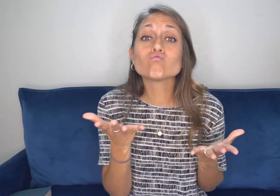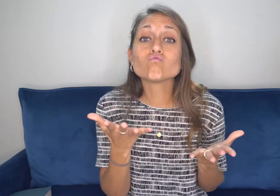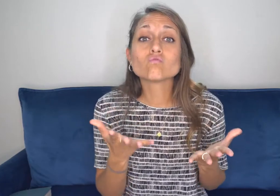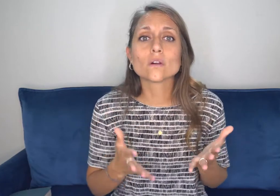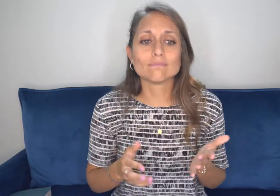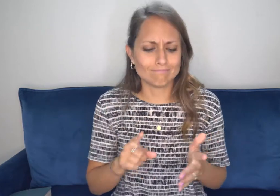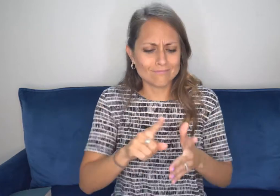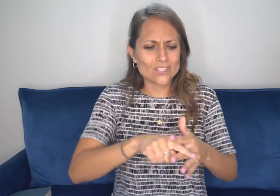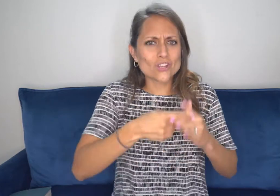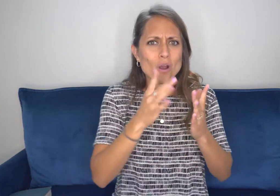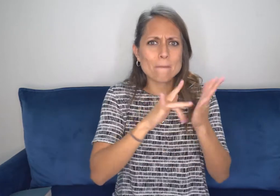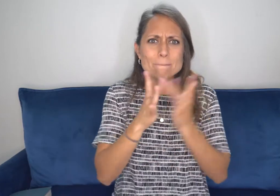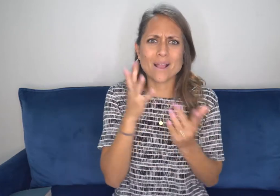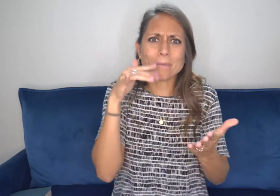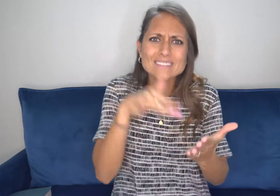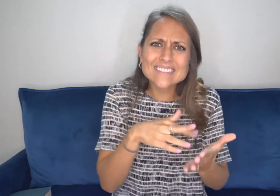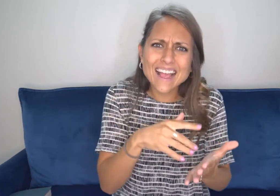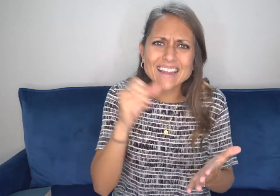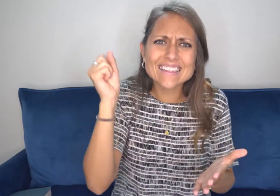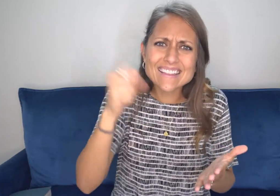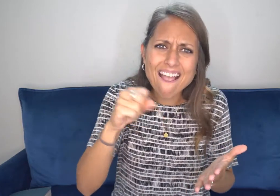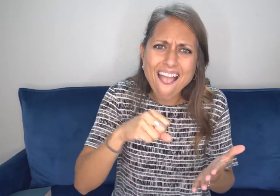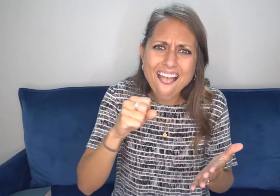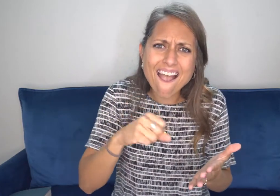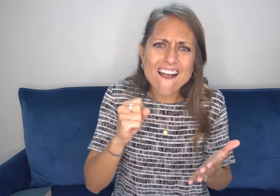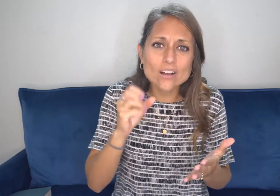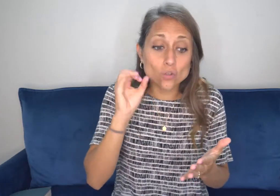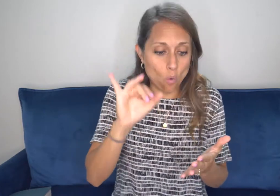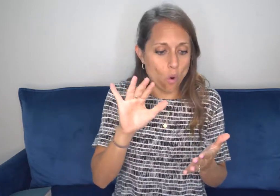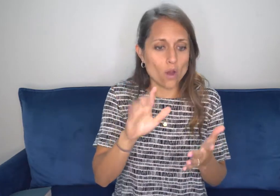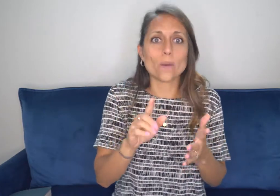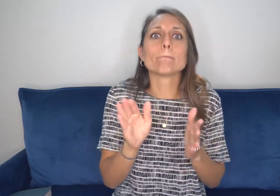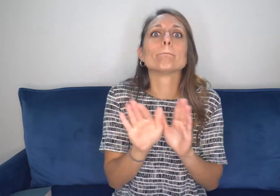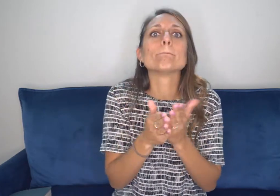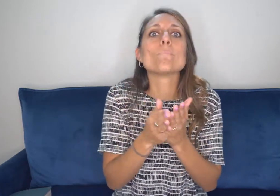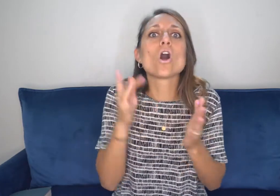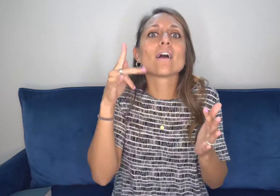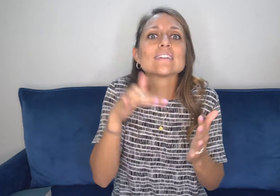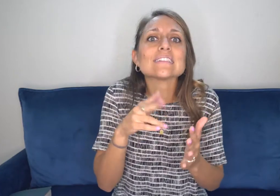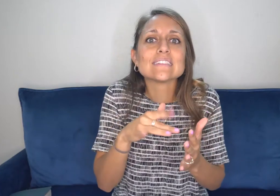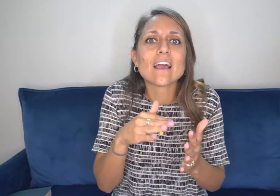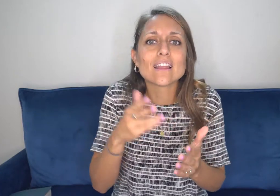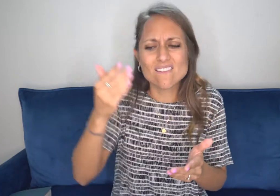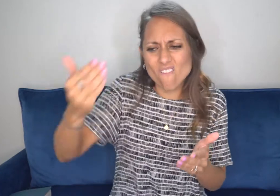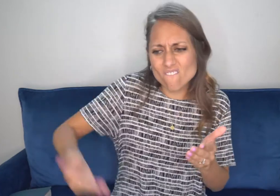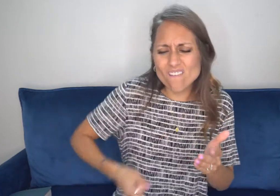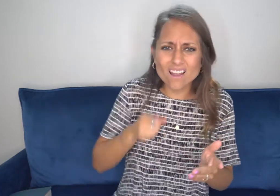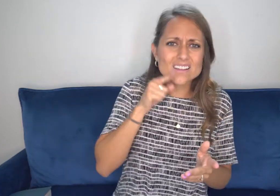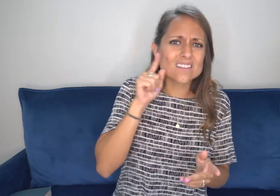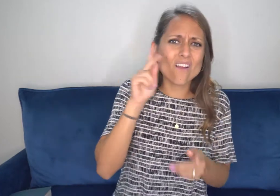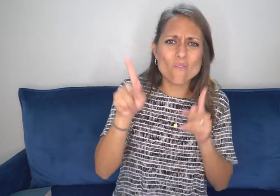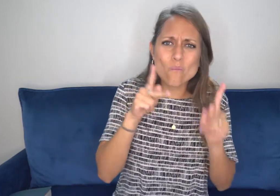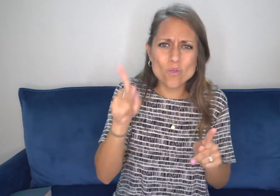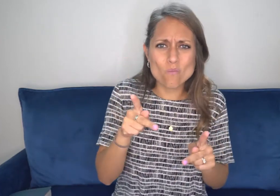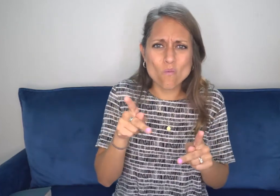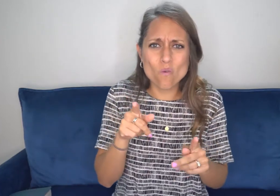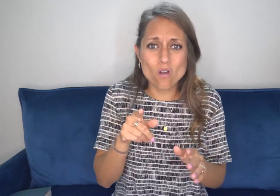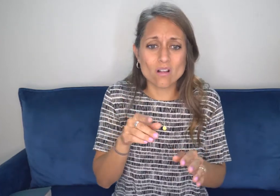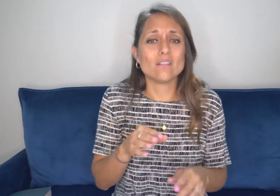this. But my encouragement to deaf believers is to start a Bible study. Or maybe start